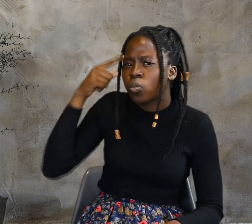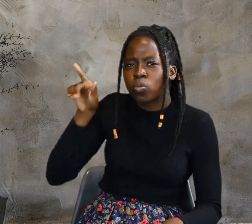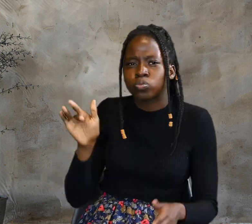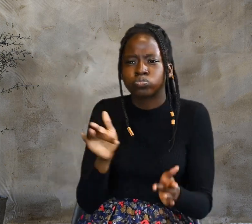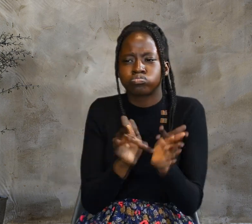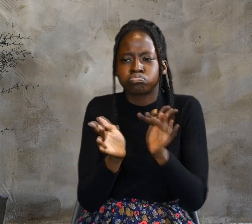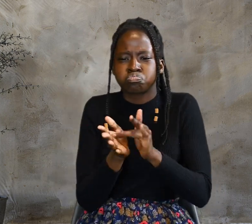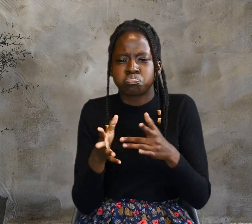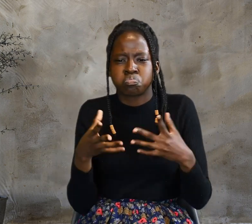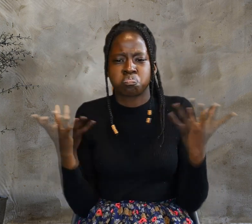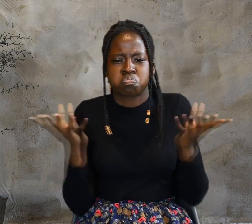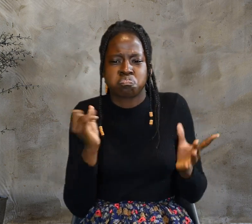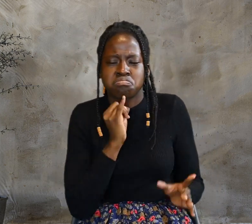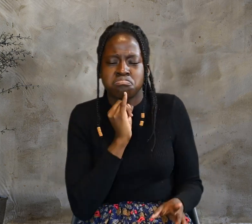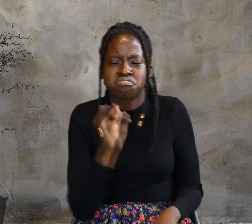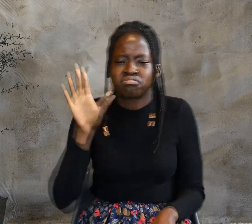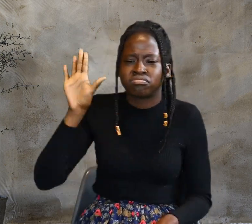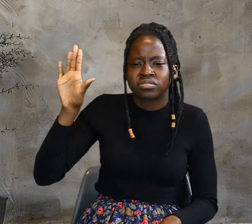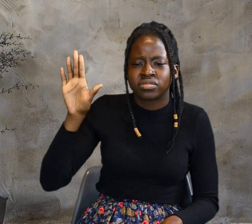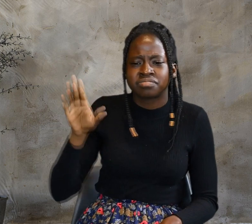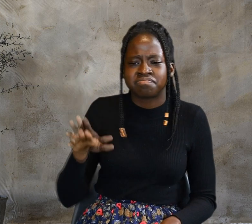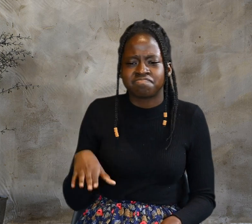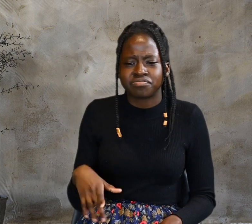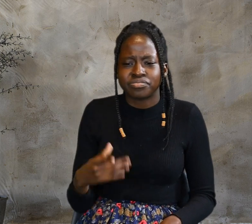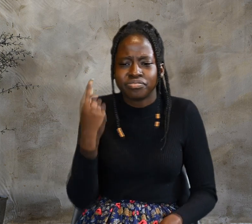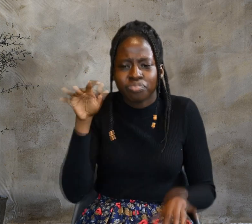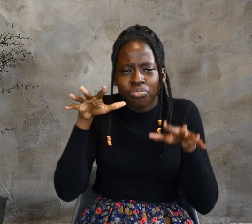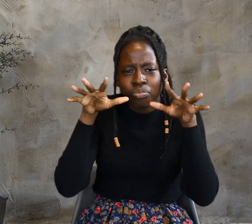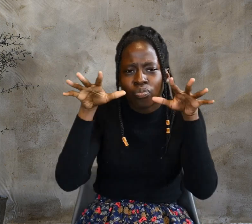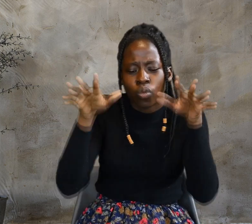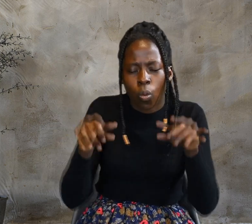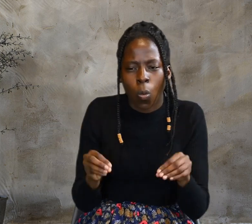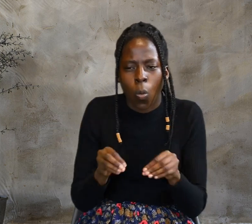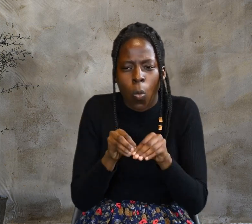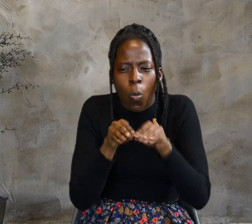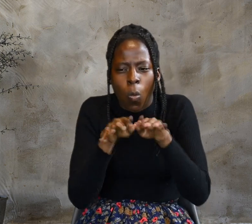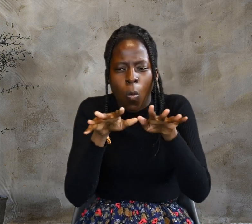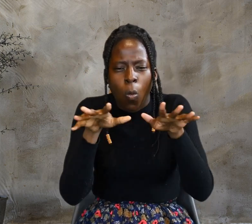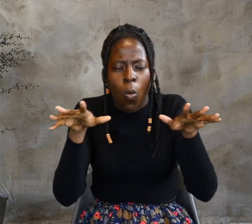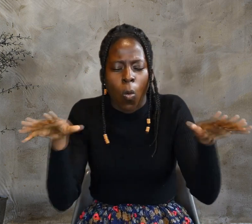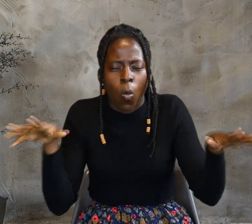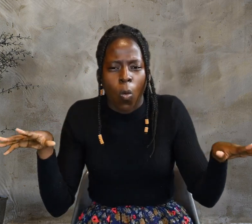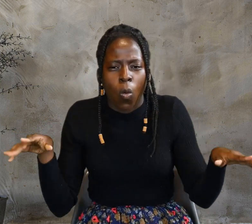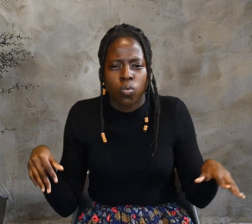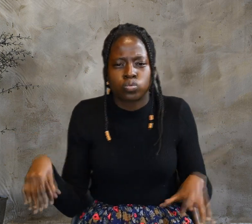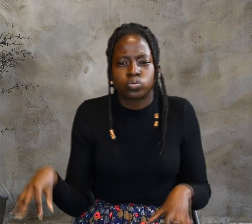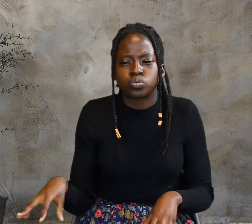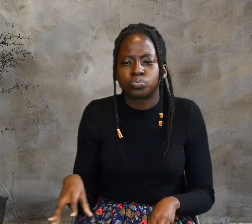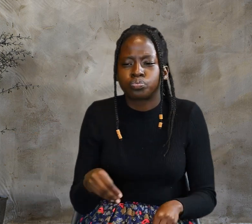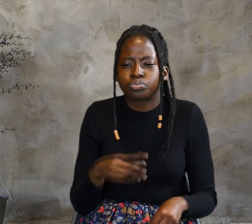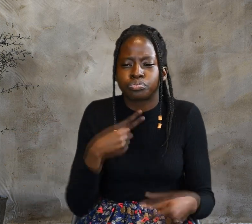is he? Among the crowds, there was a widespread whispering about him.